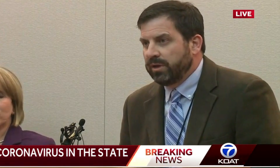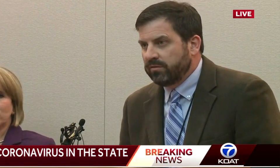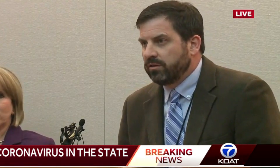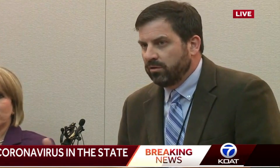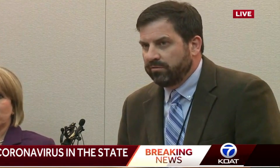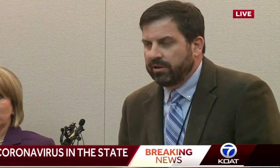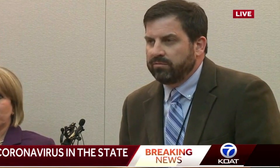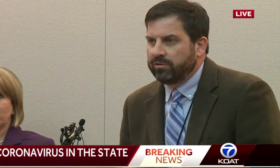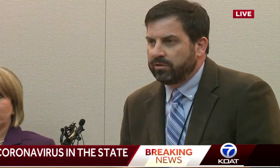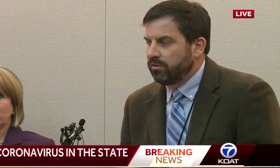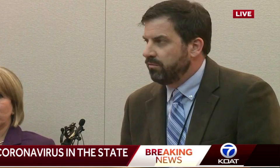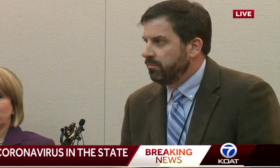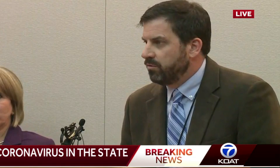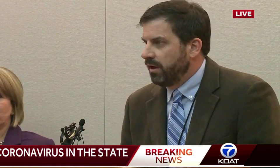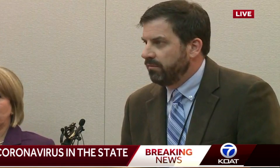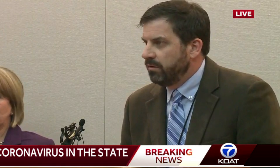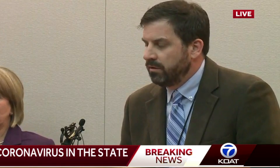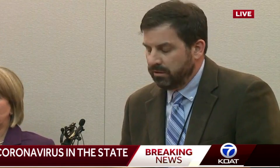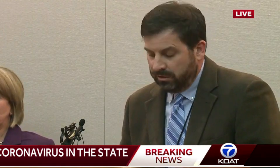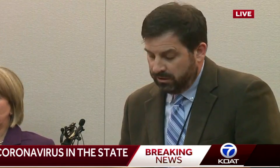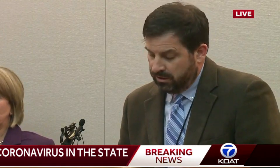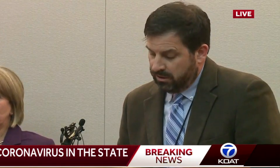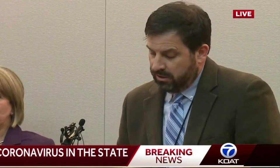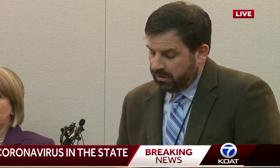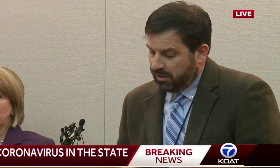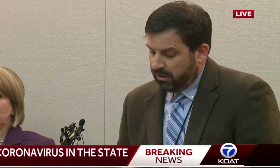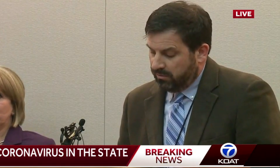they've been in New Mexico if they've returned from travel.